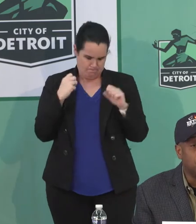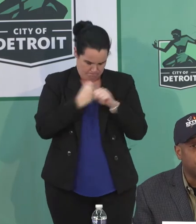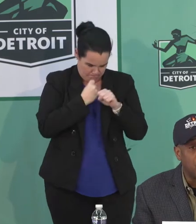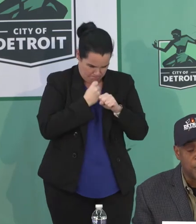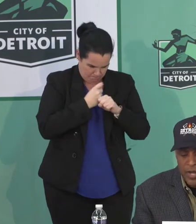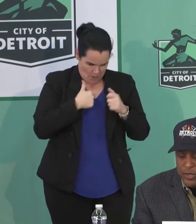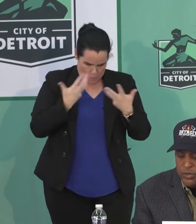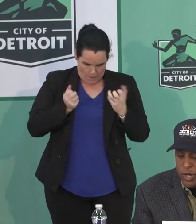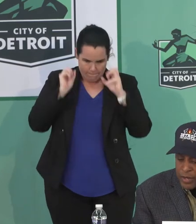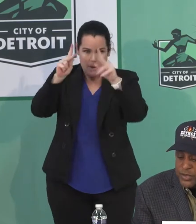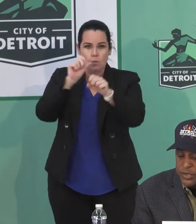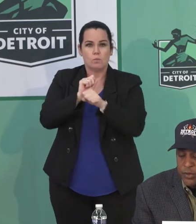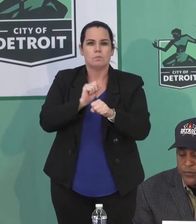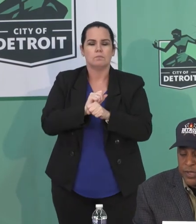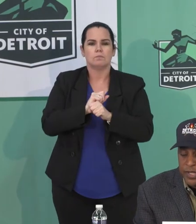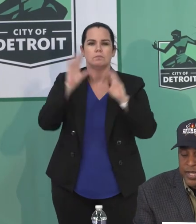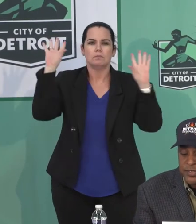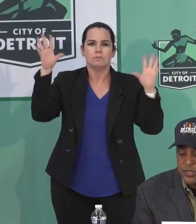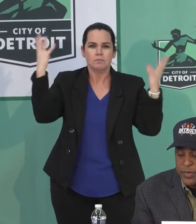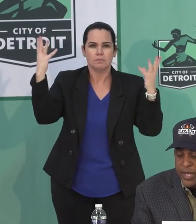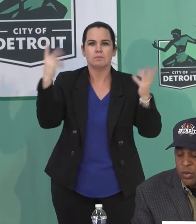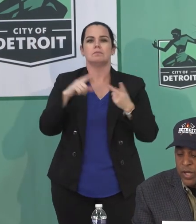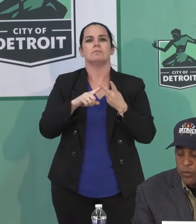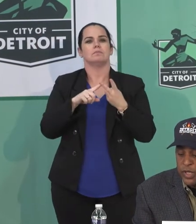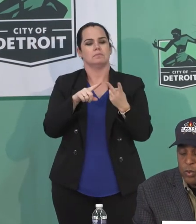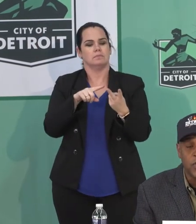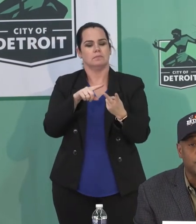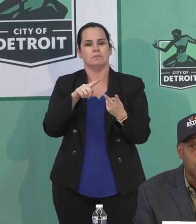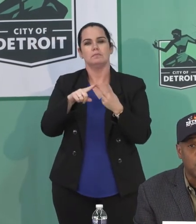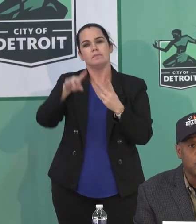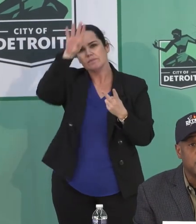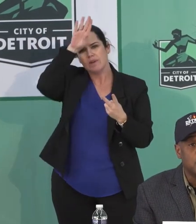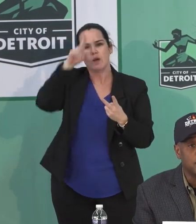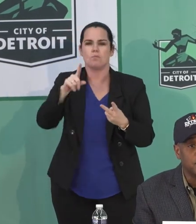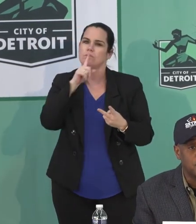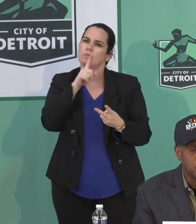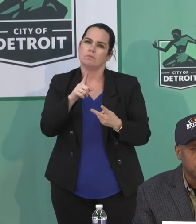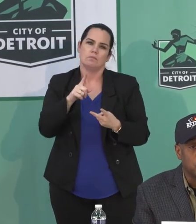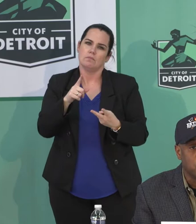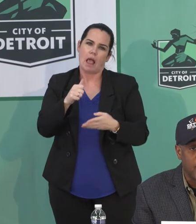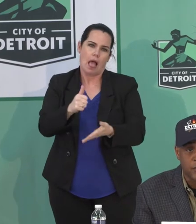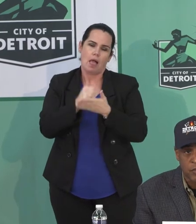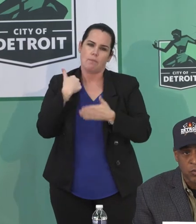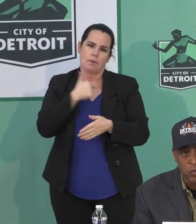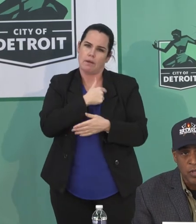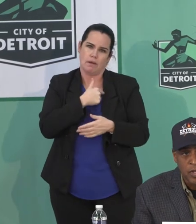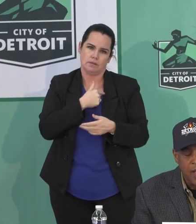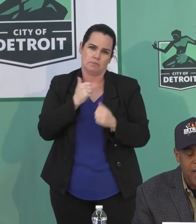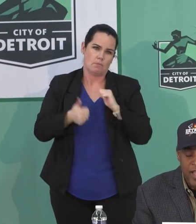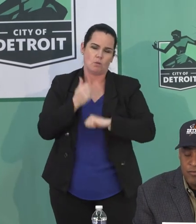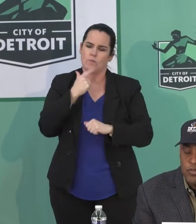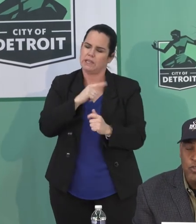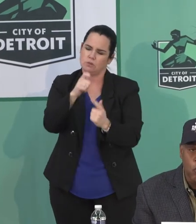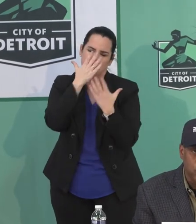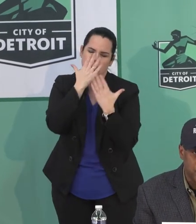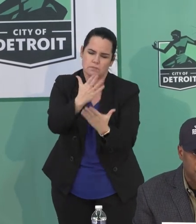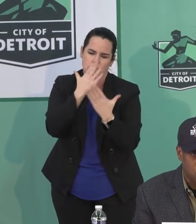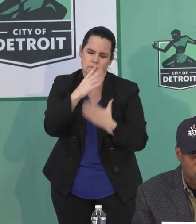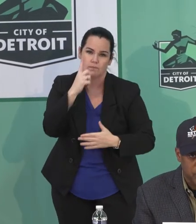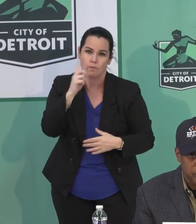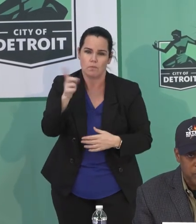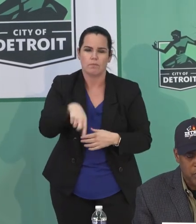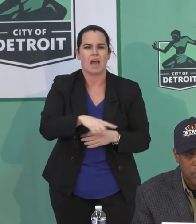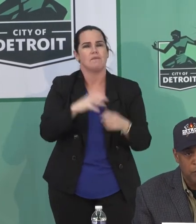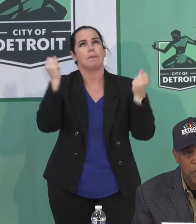Medics and firefighters are obviously on the front lines in this battle, and we owe them our sincere gratitude. I have numerous